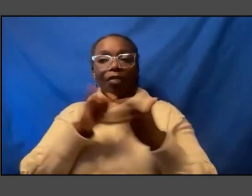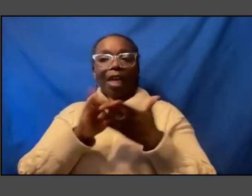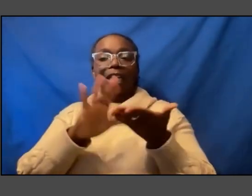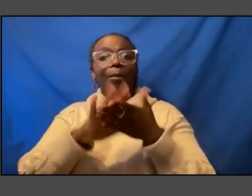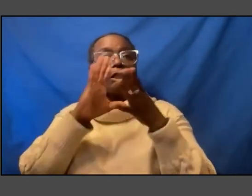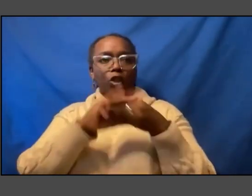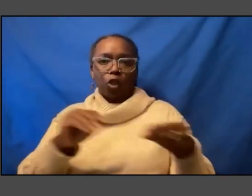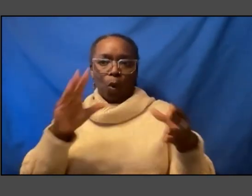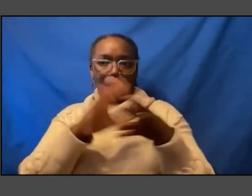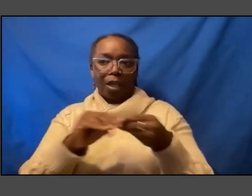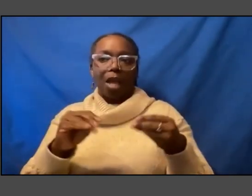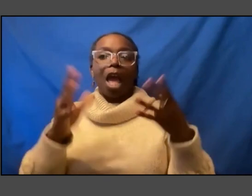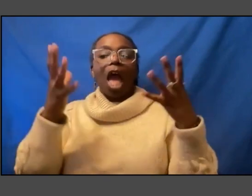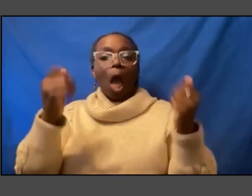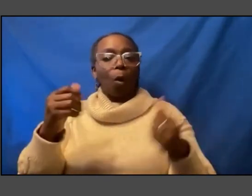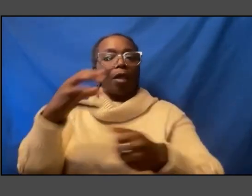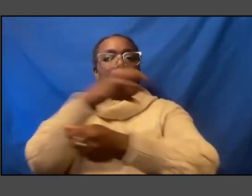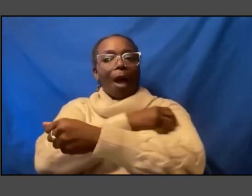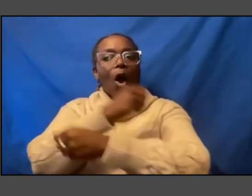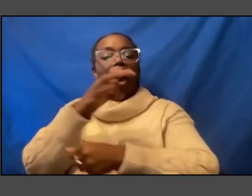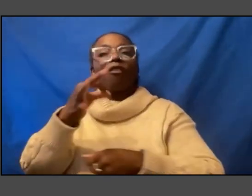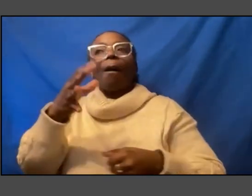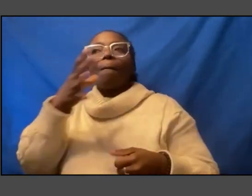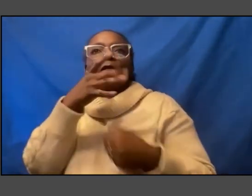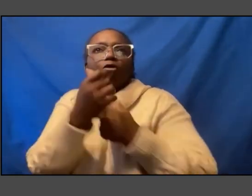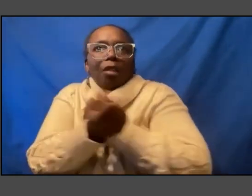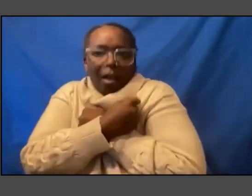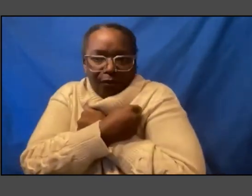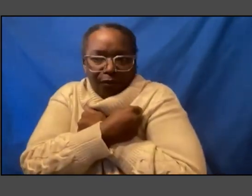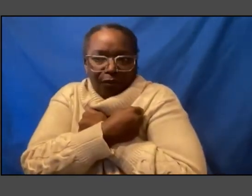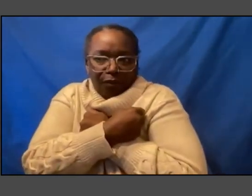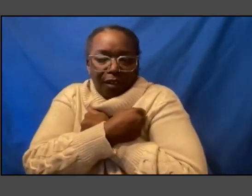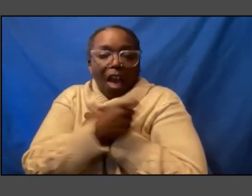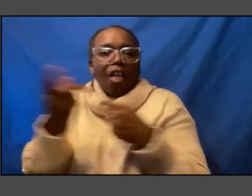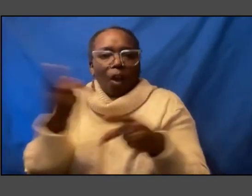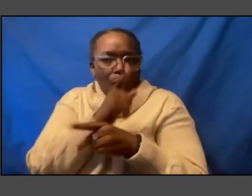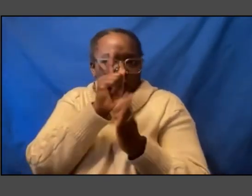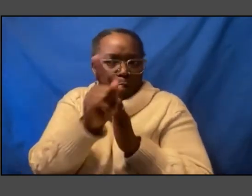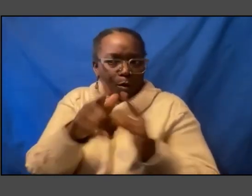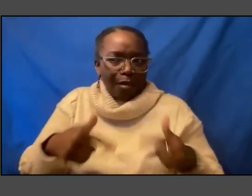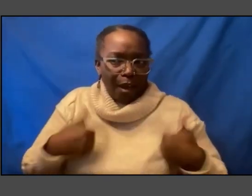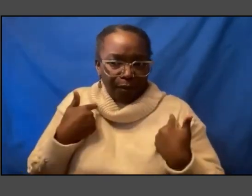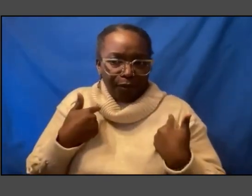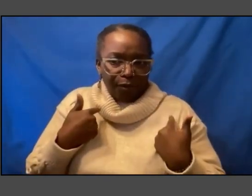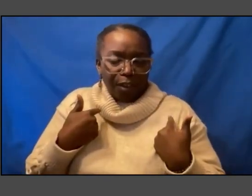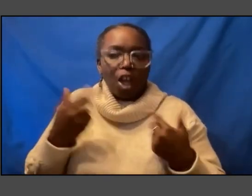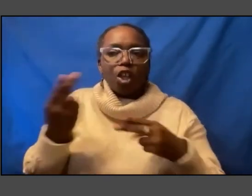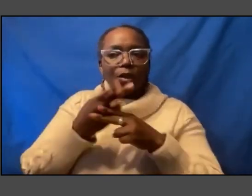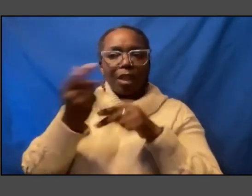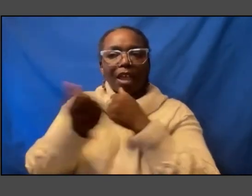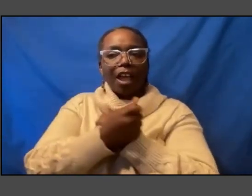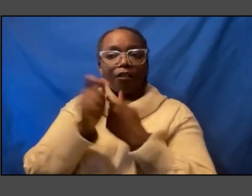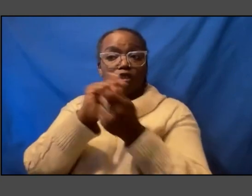power of a mother's love at the worst moment of her life using that love to change a nation so that's how we got to that